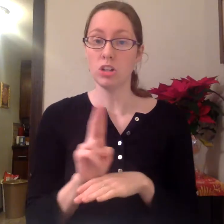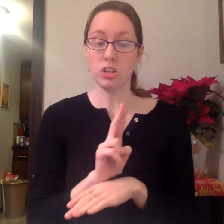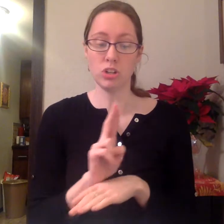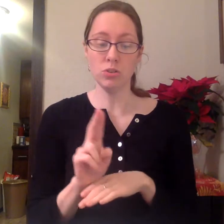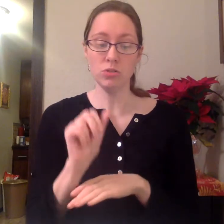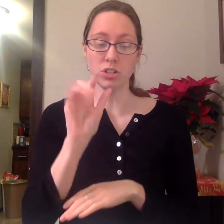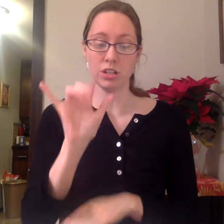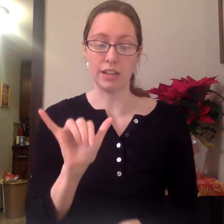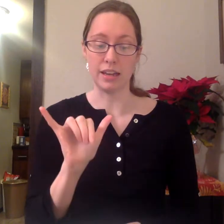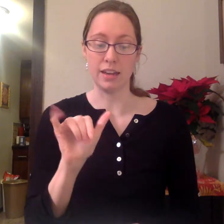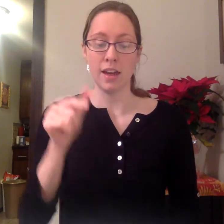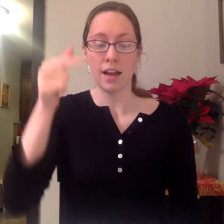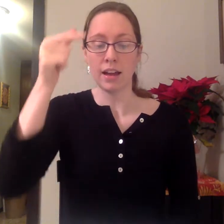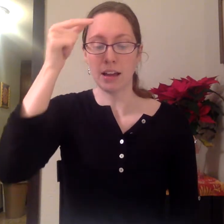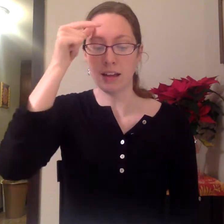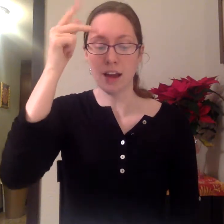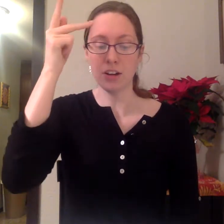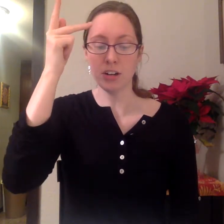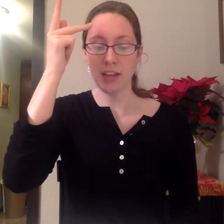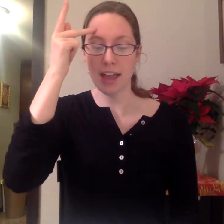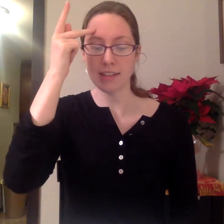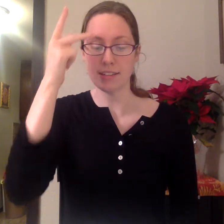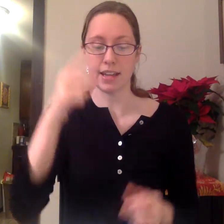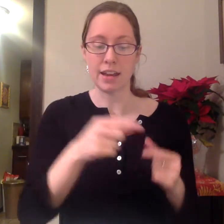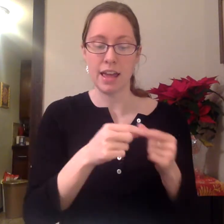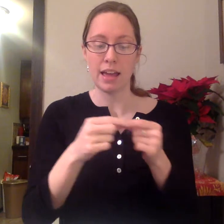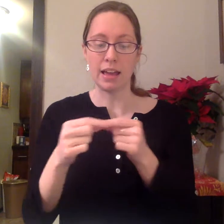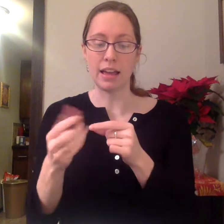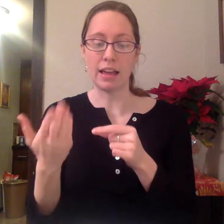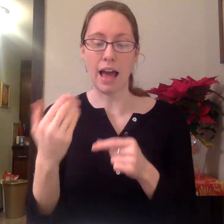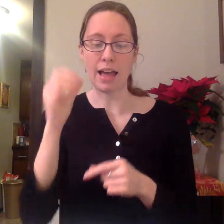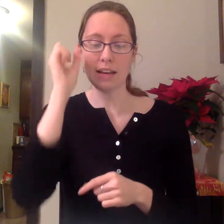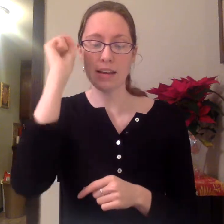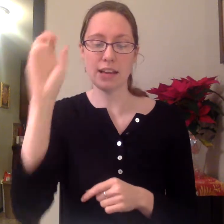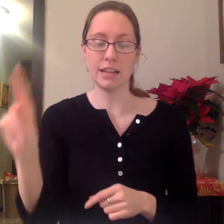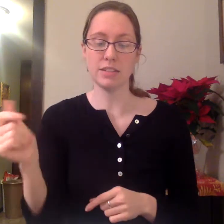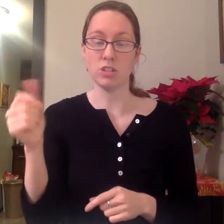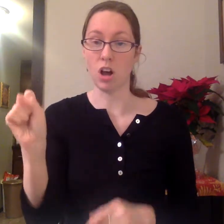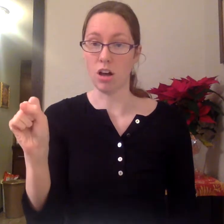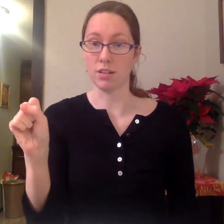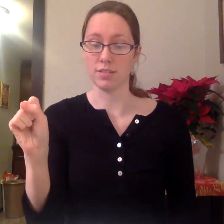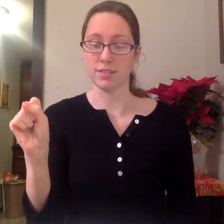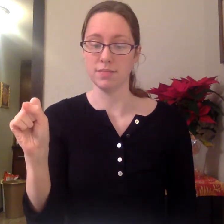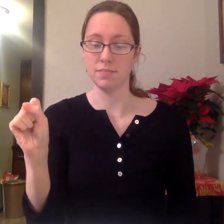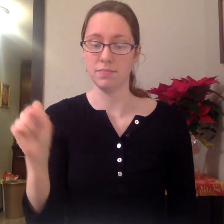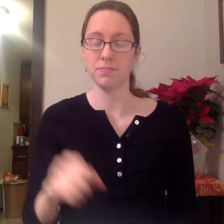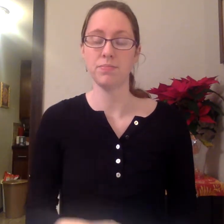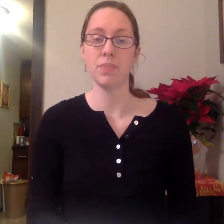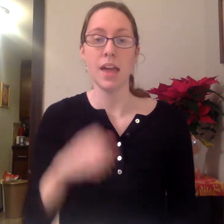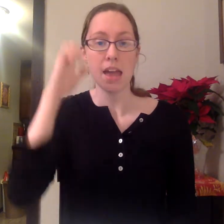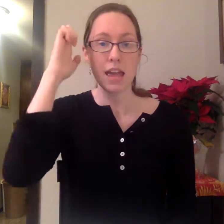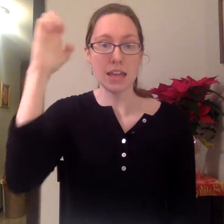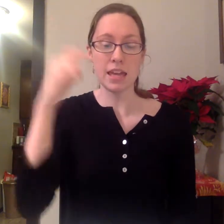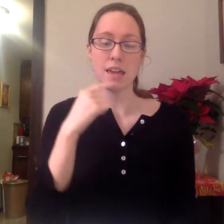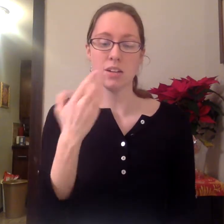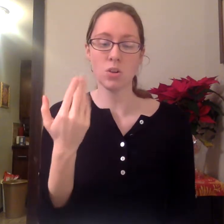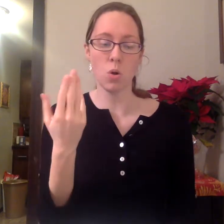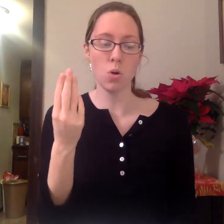Usually, Gunnar Kaysen guided his dogs. He told